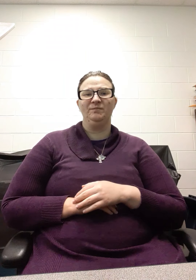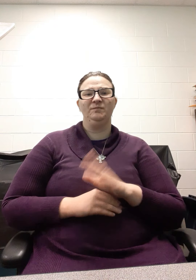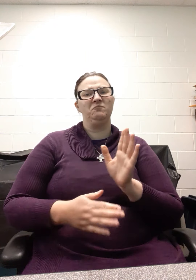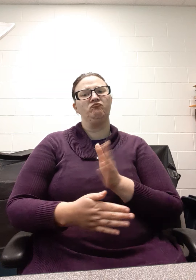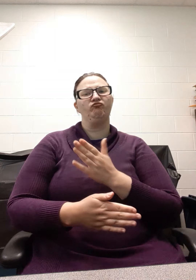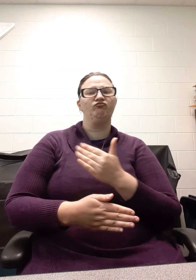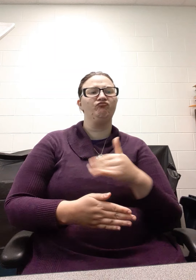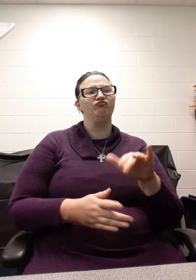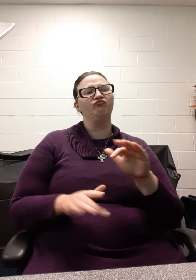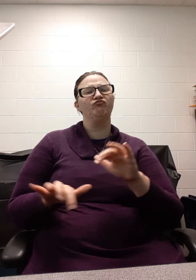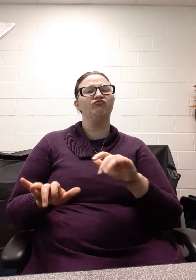Absolutely.